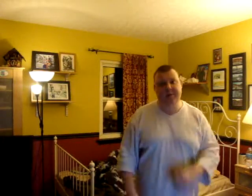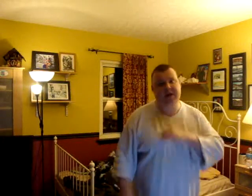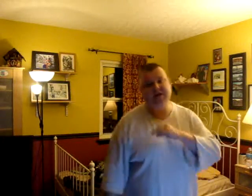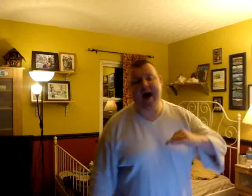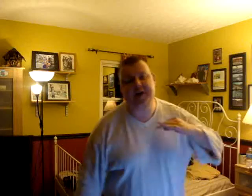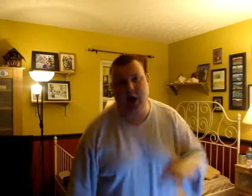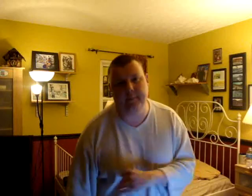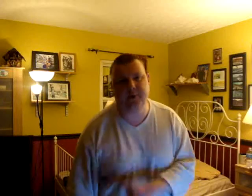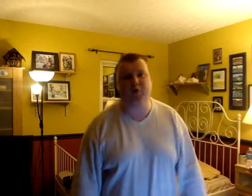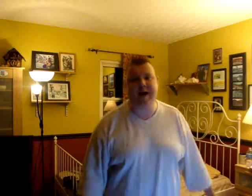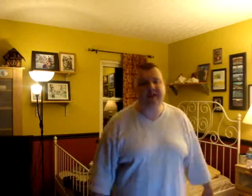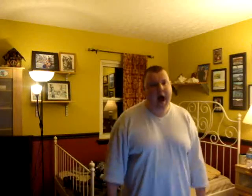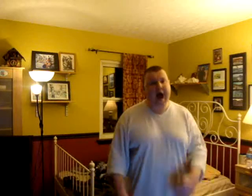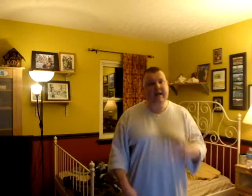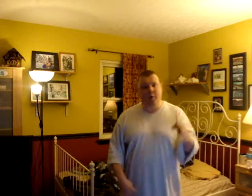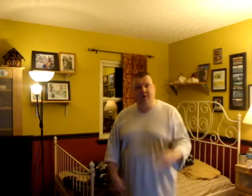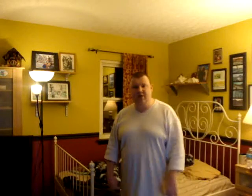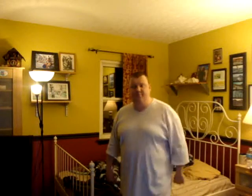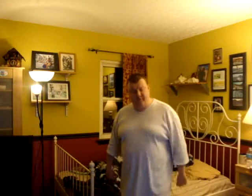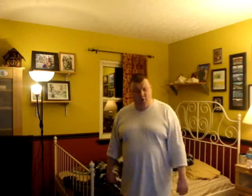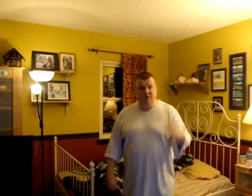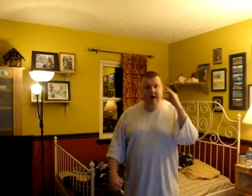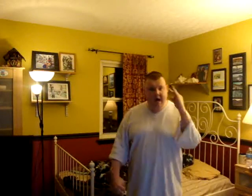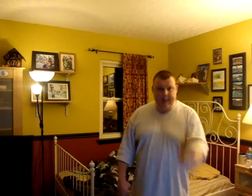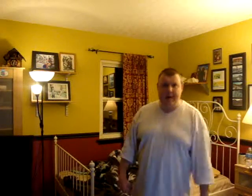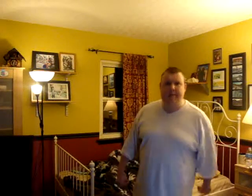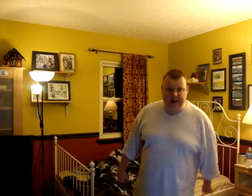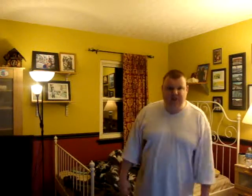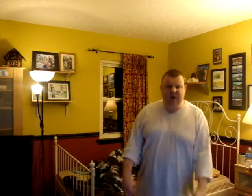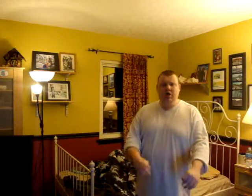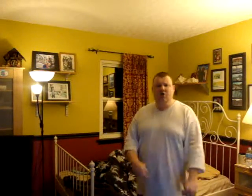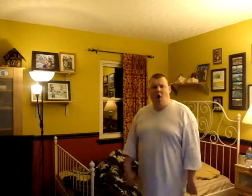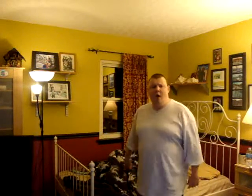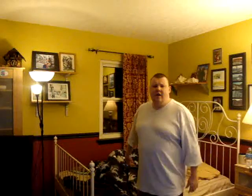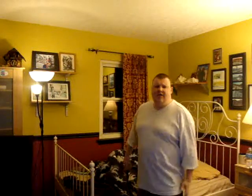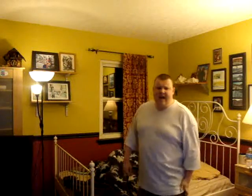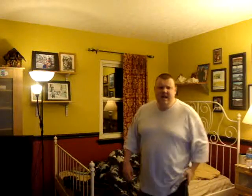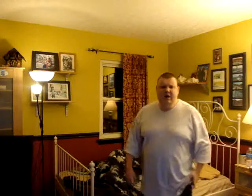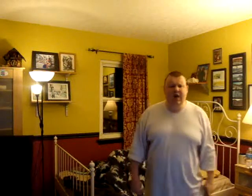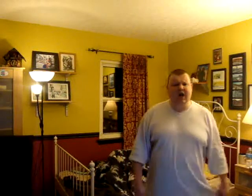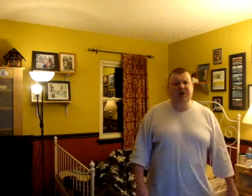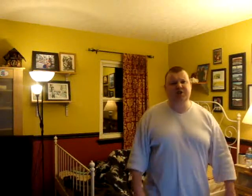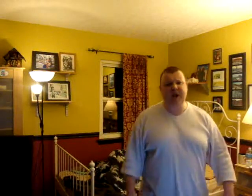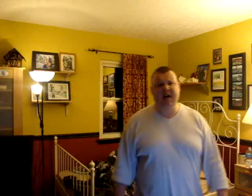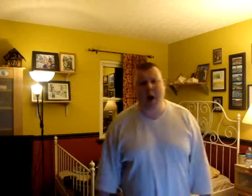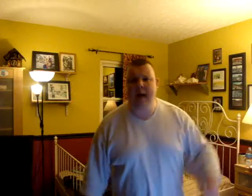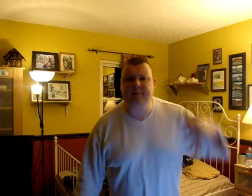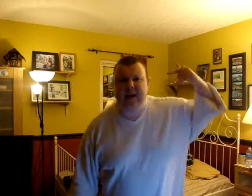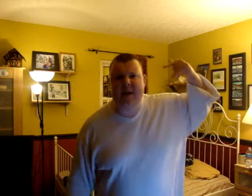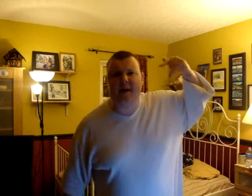Yeah, because I had to come correct. I had to put these perfumes in their place. So they could understand why I'm gettin' in